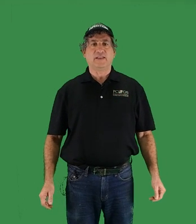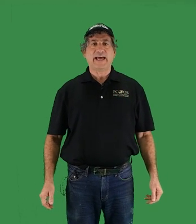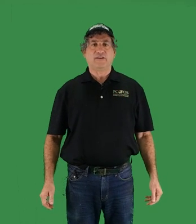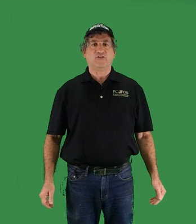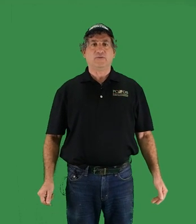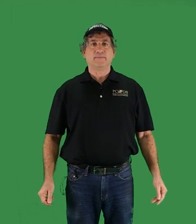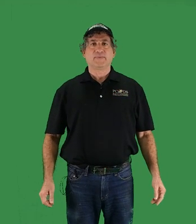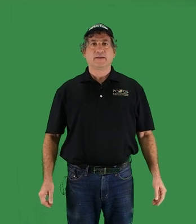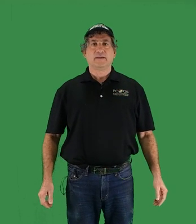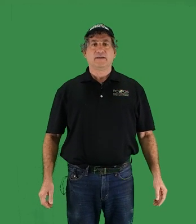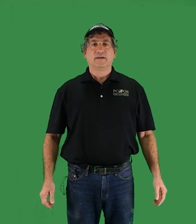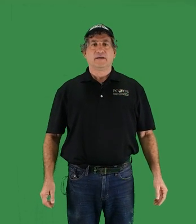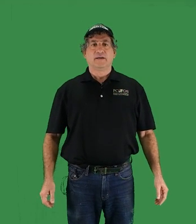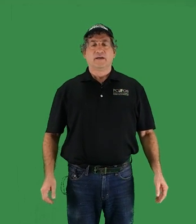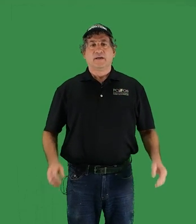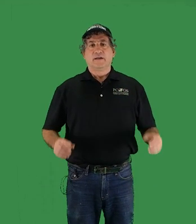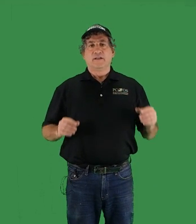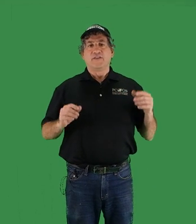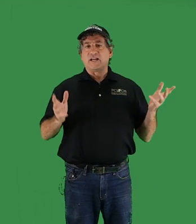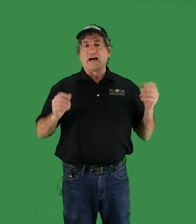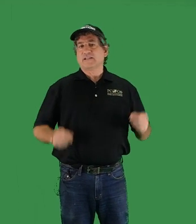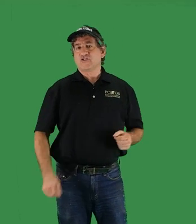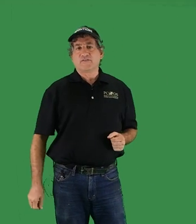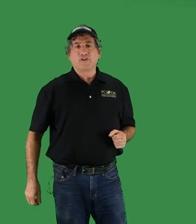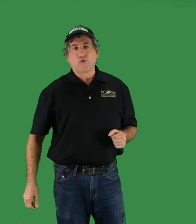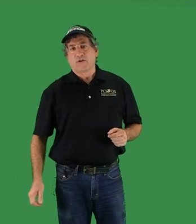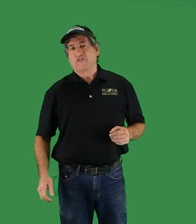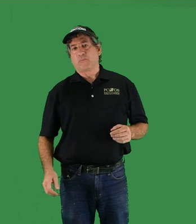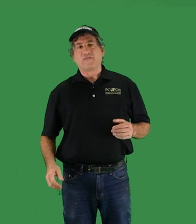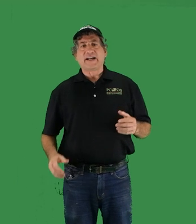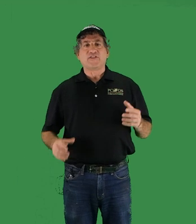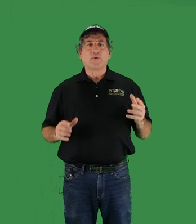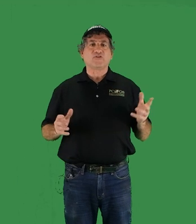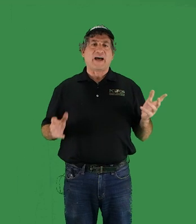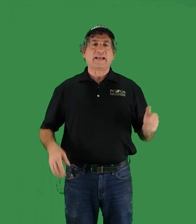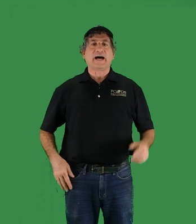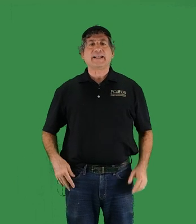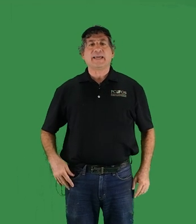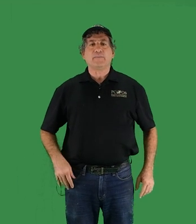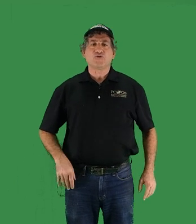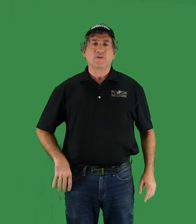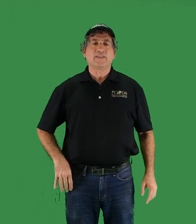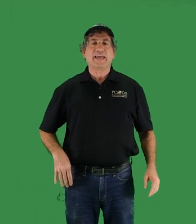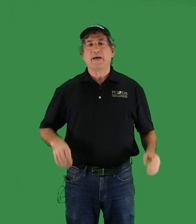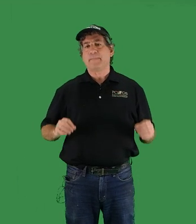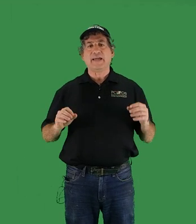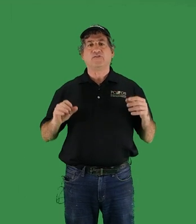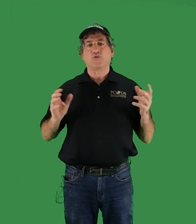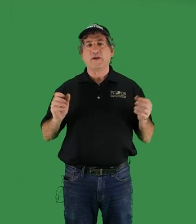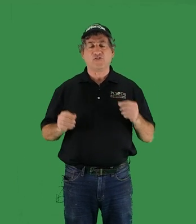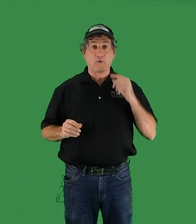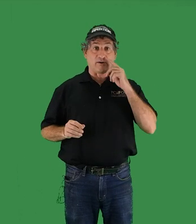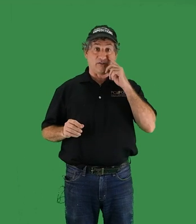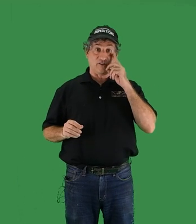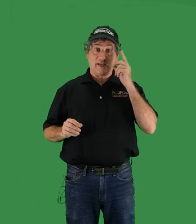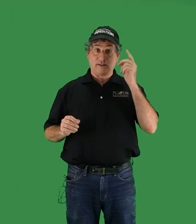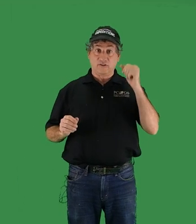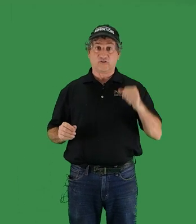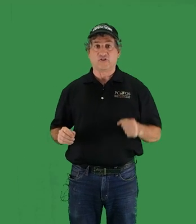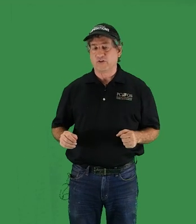Latitude. The ecology of the North has provided the most iconic imagery in the campaign to raise awareness and concern,